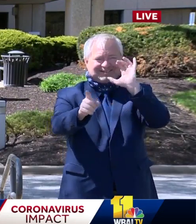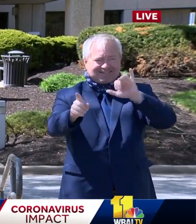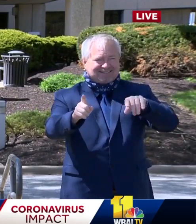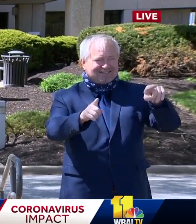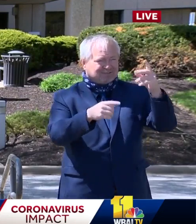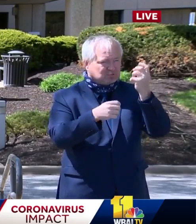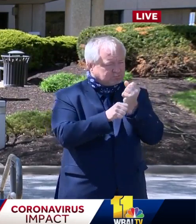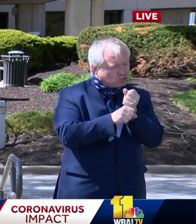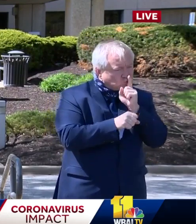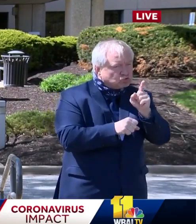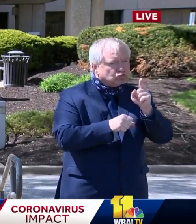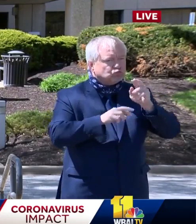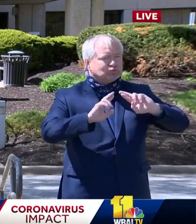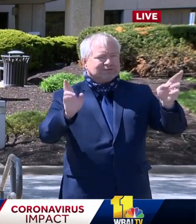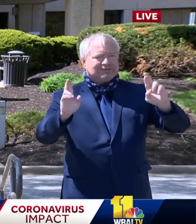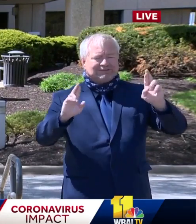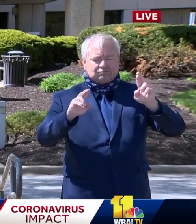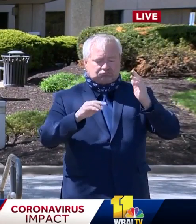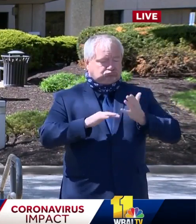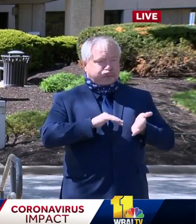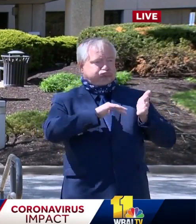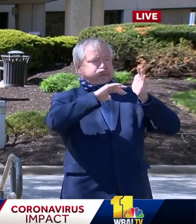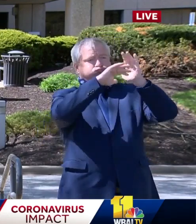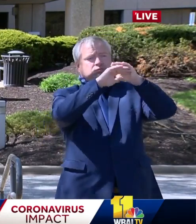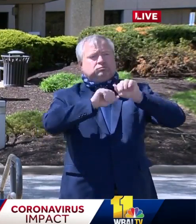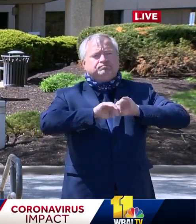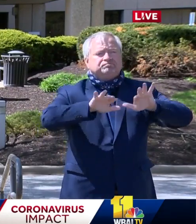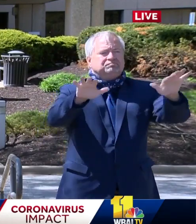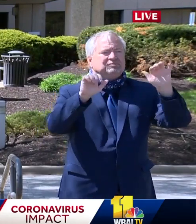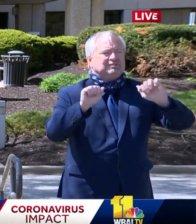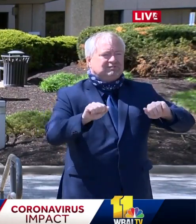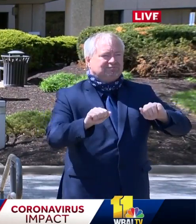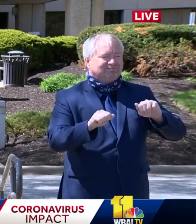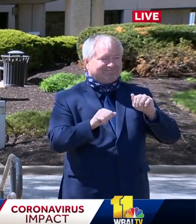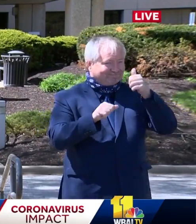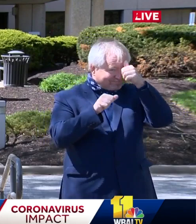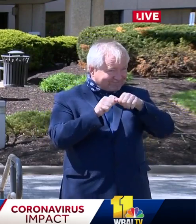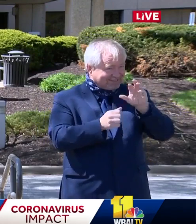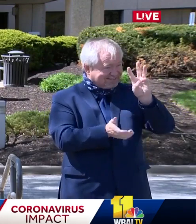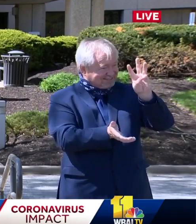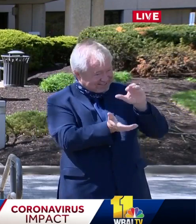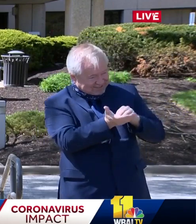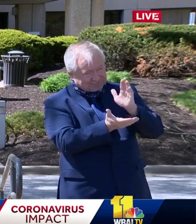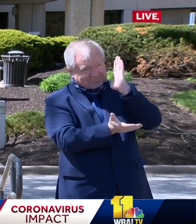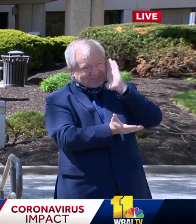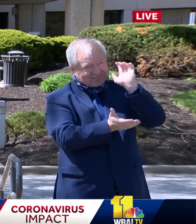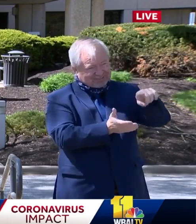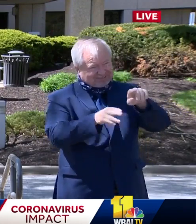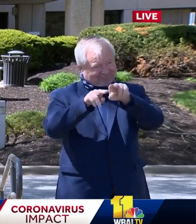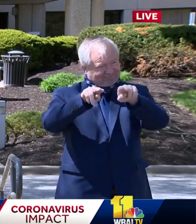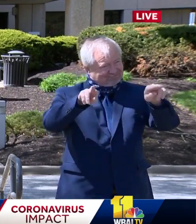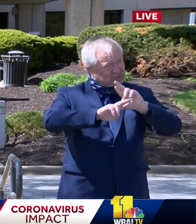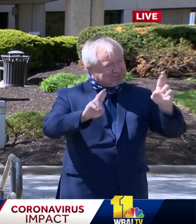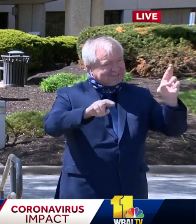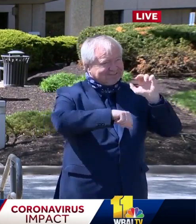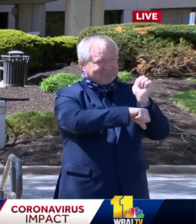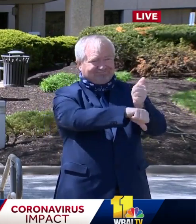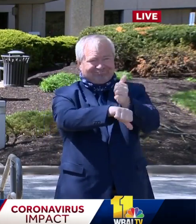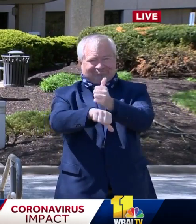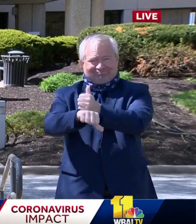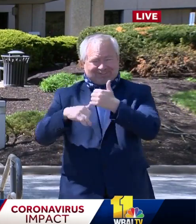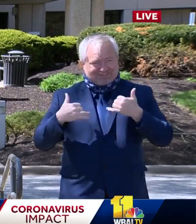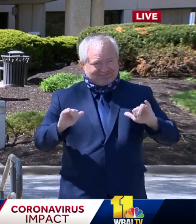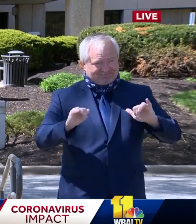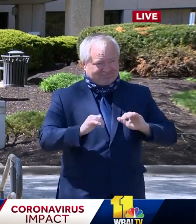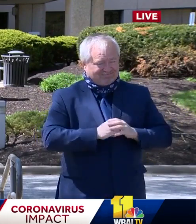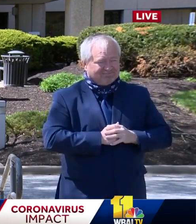by an additional six thousand bets in order to meet the projected demand by this escalating